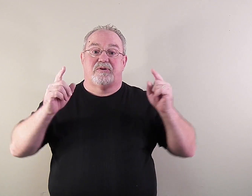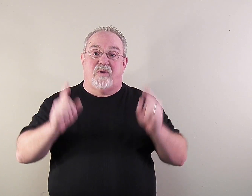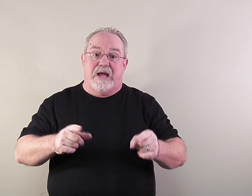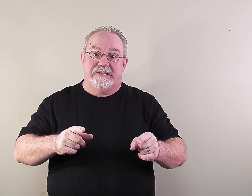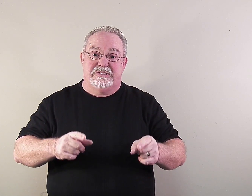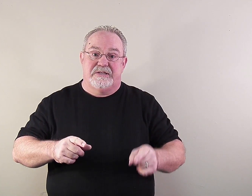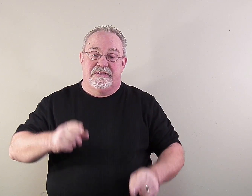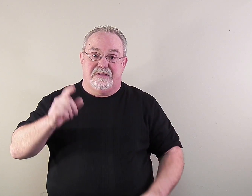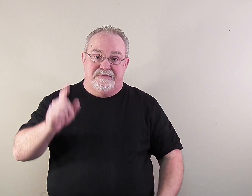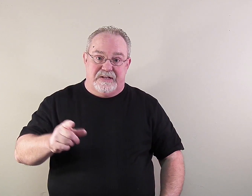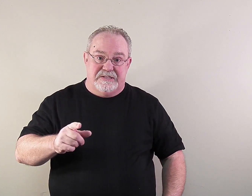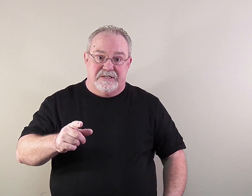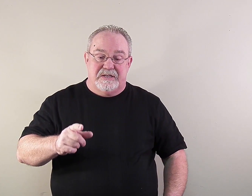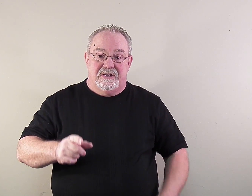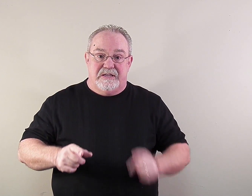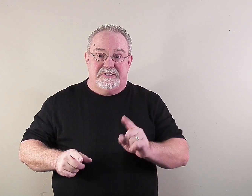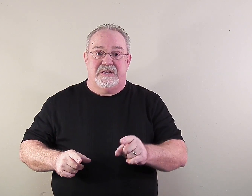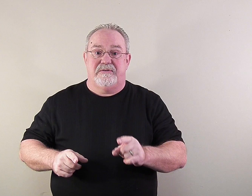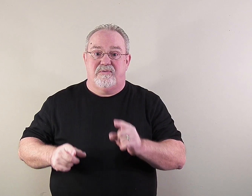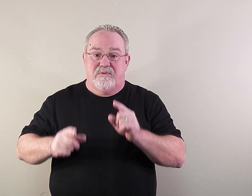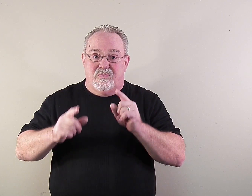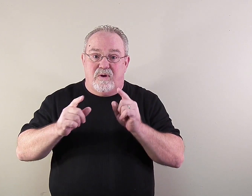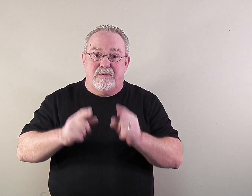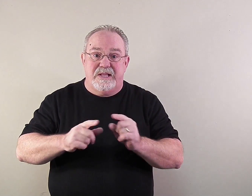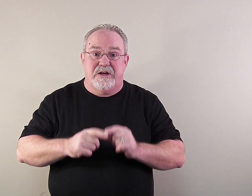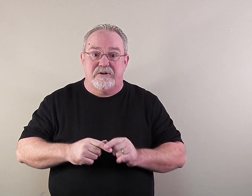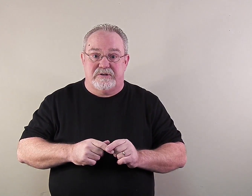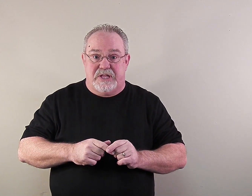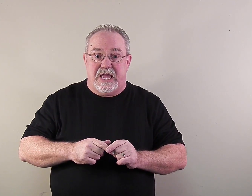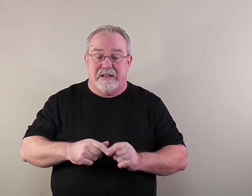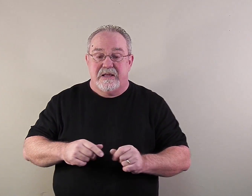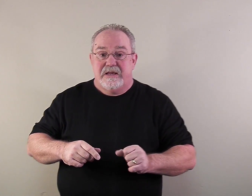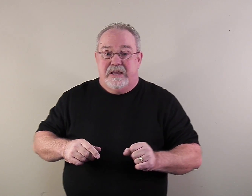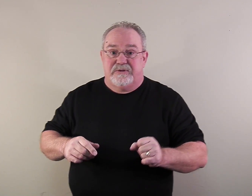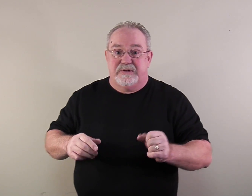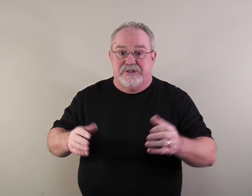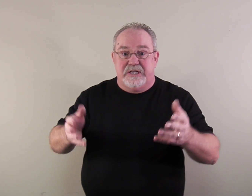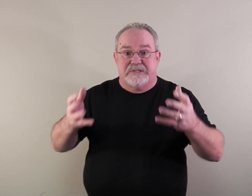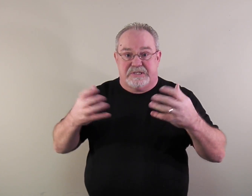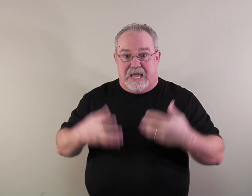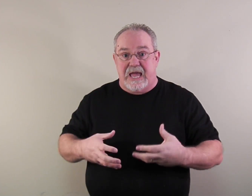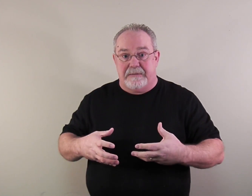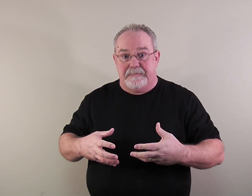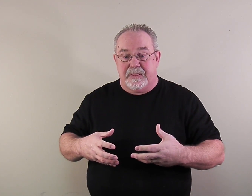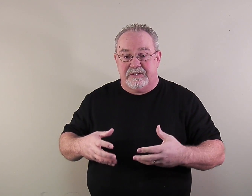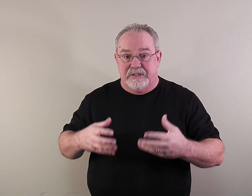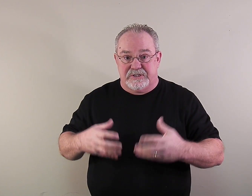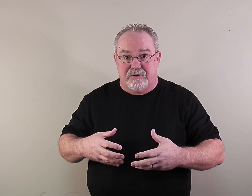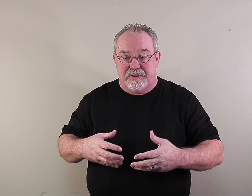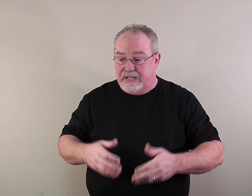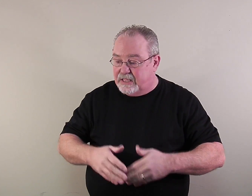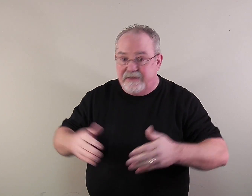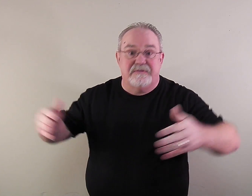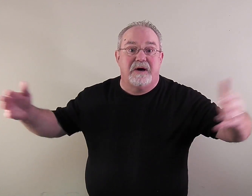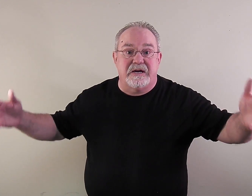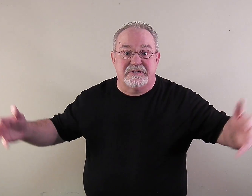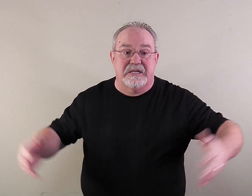Christ that finished. You see, what we need to understand is when Jesus came to this earth, and he lived among us, he